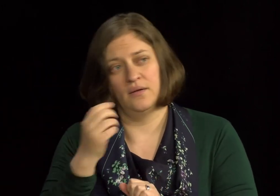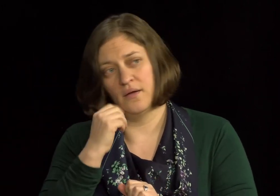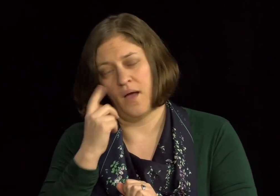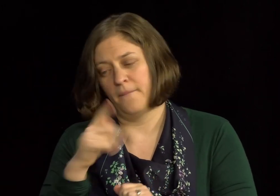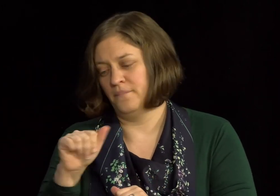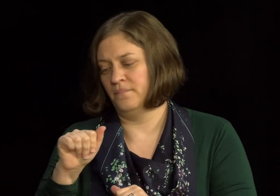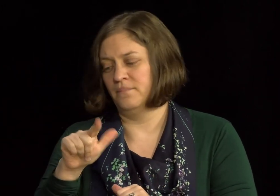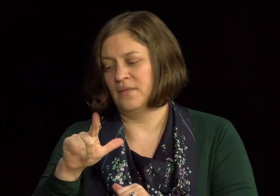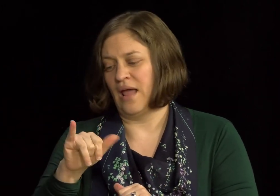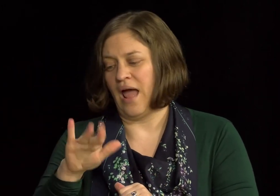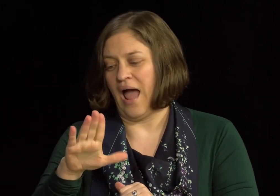would be, um,